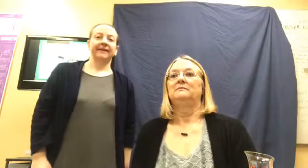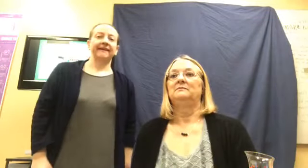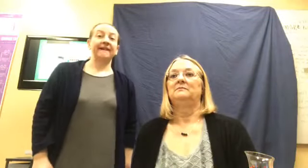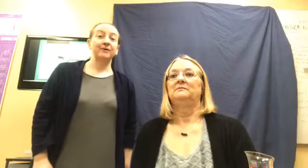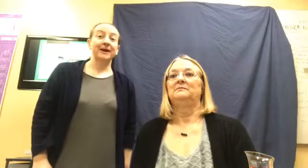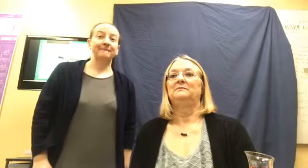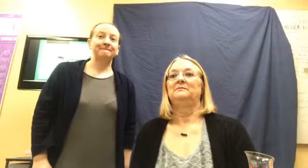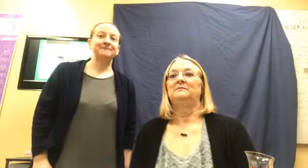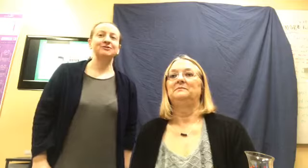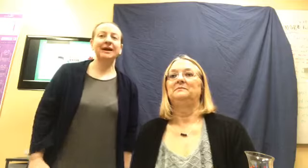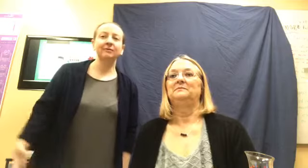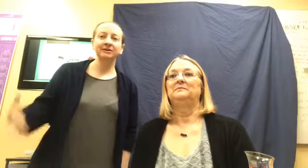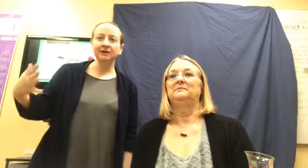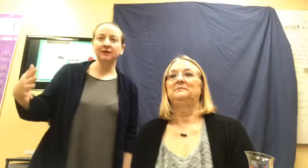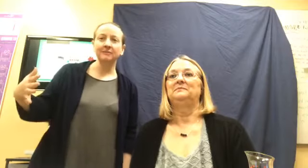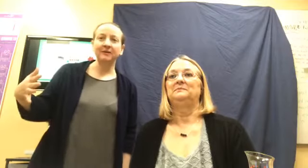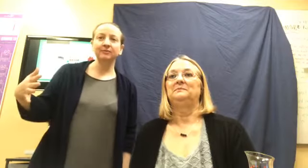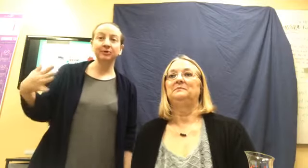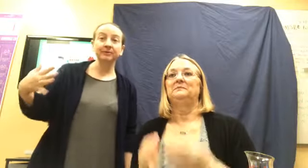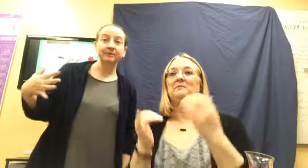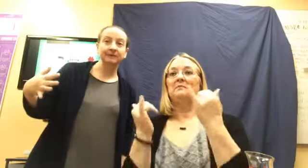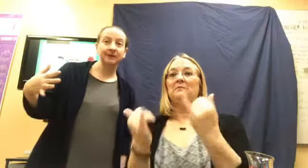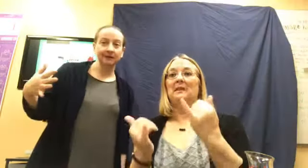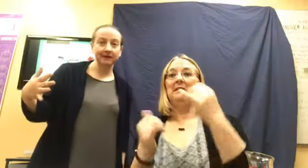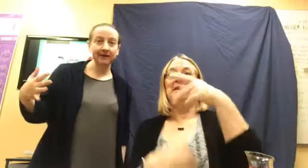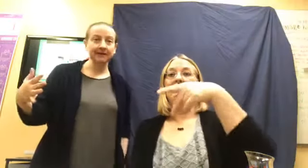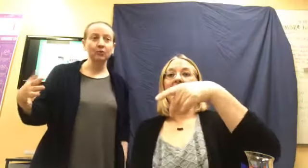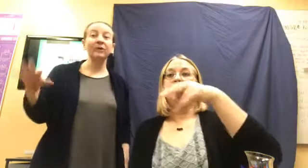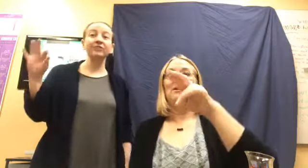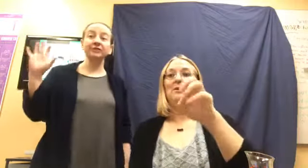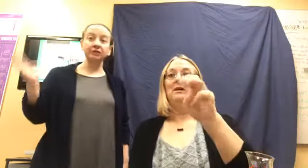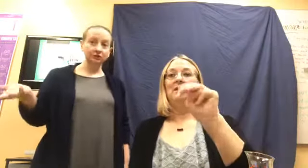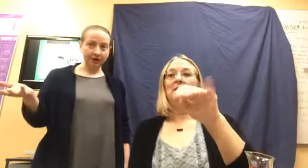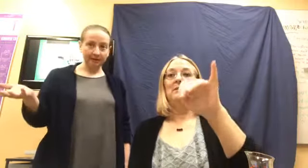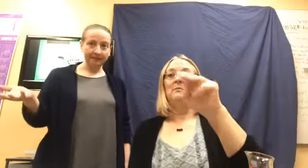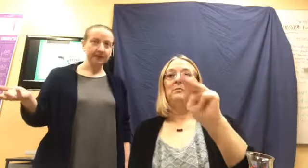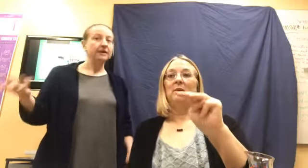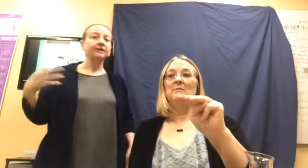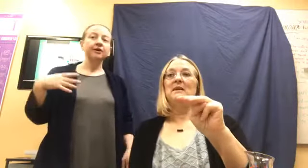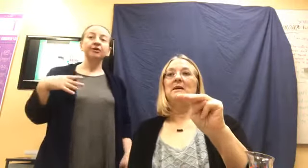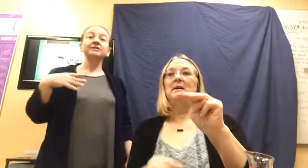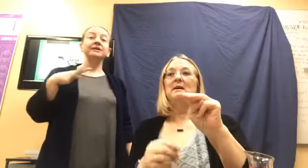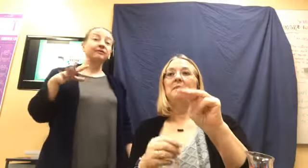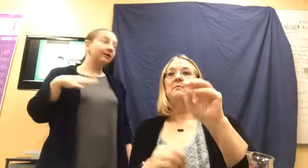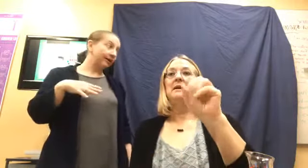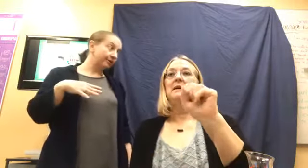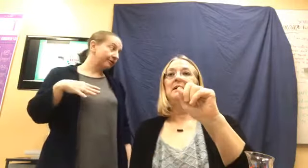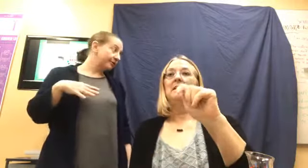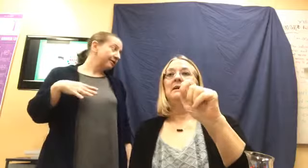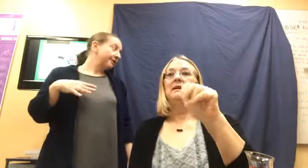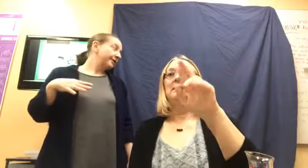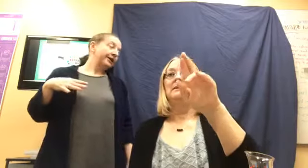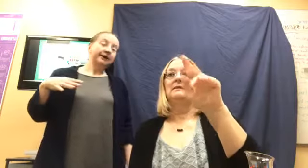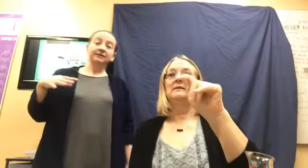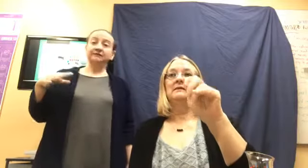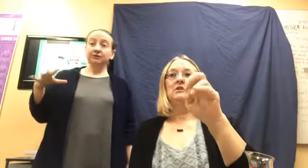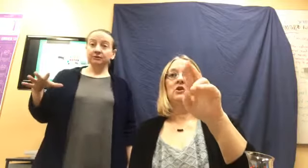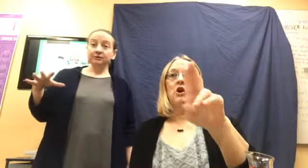Okay. So now we're going to talk about the premium starter kit with the Dewdrop. There are several other, uh, diffusers